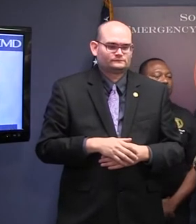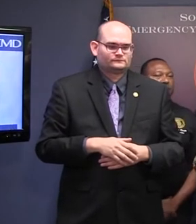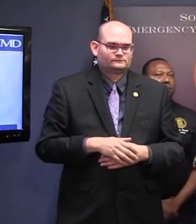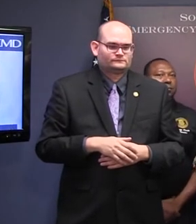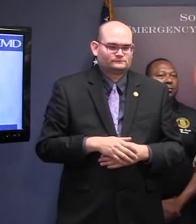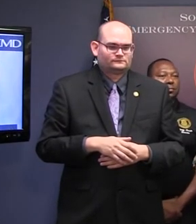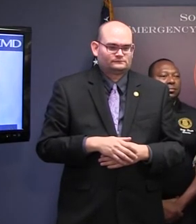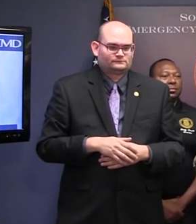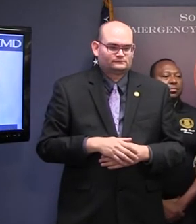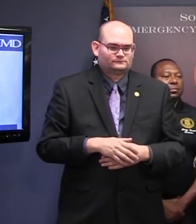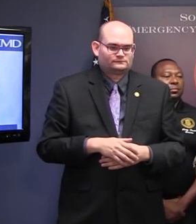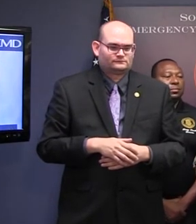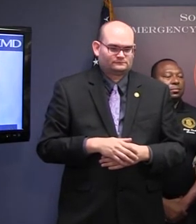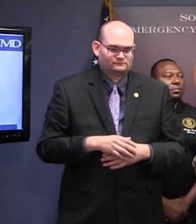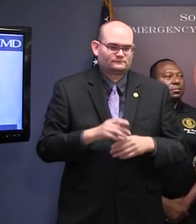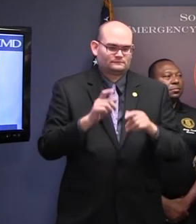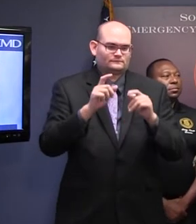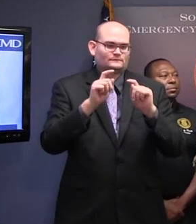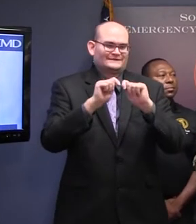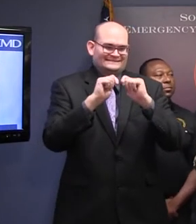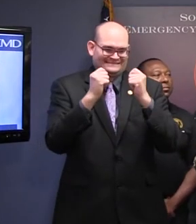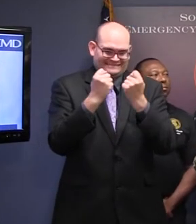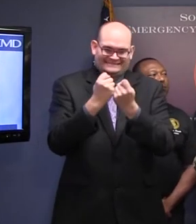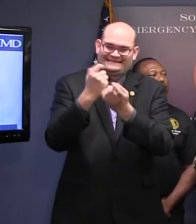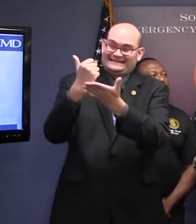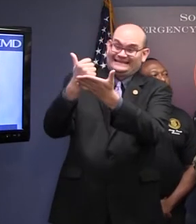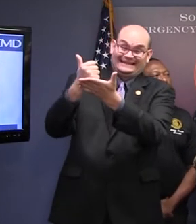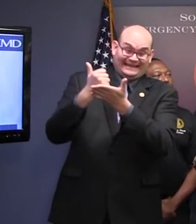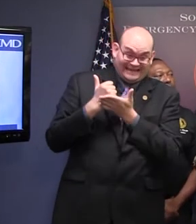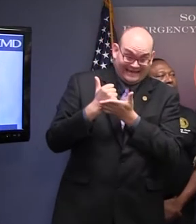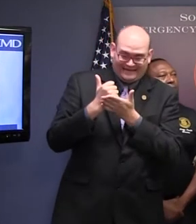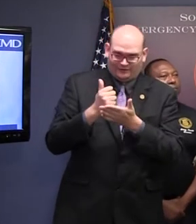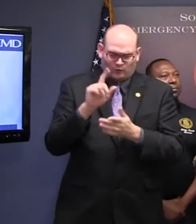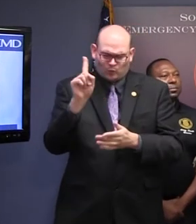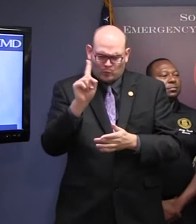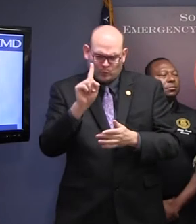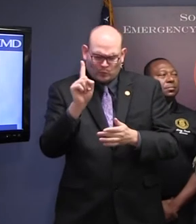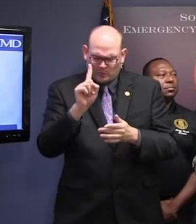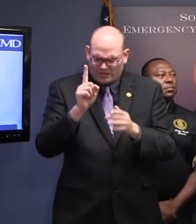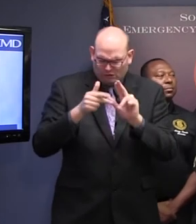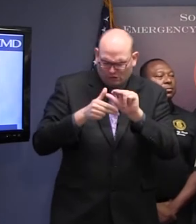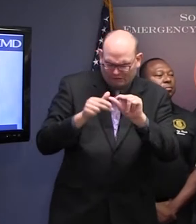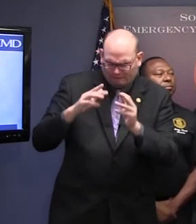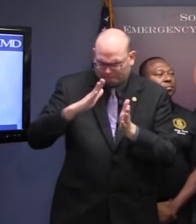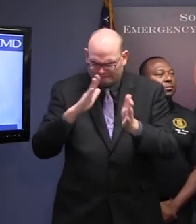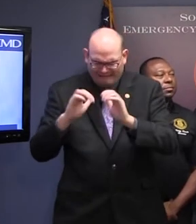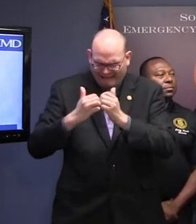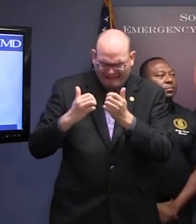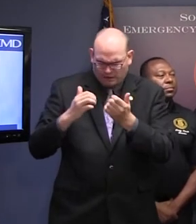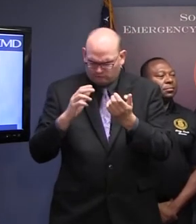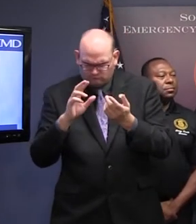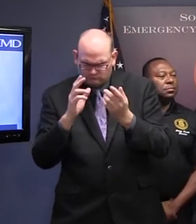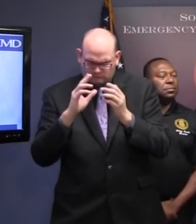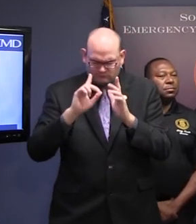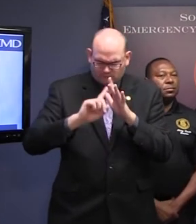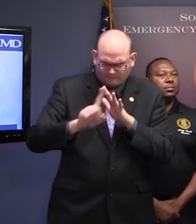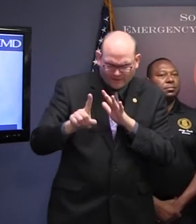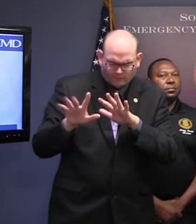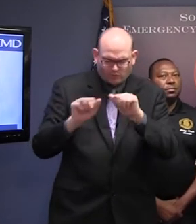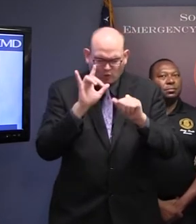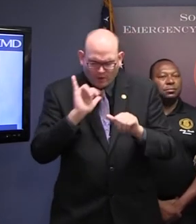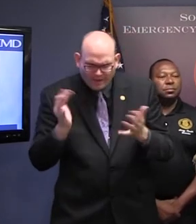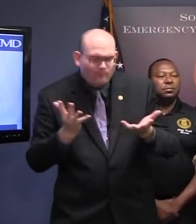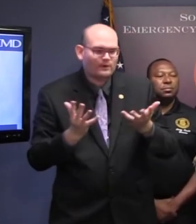that we may have with a Category 3 to 4 hurricane. And we will plan for, this should be a Category 3 or